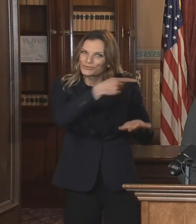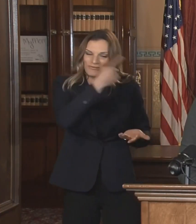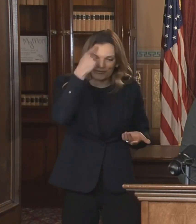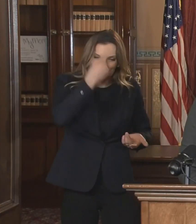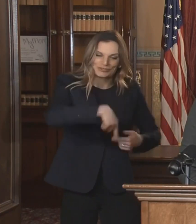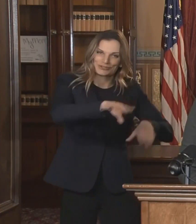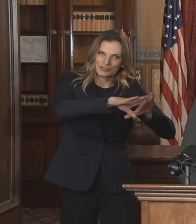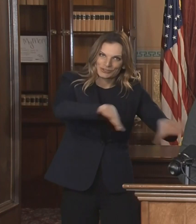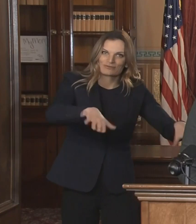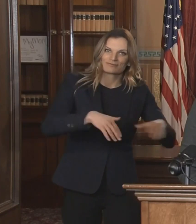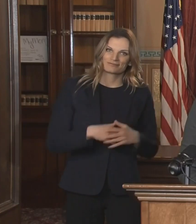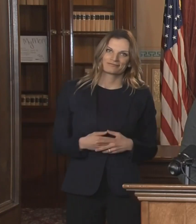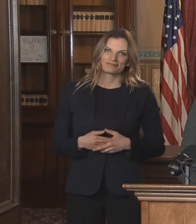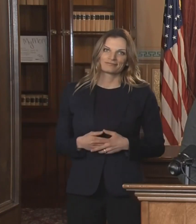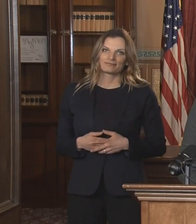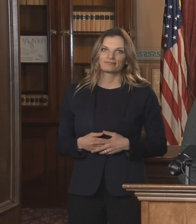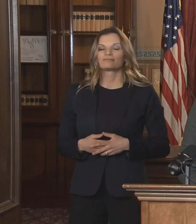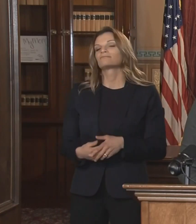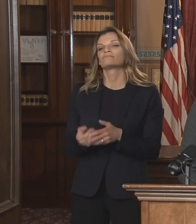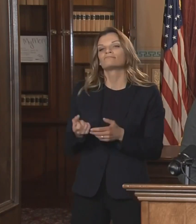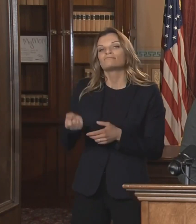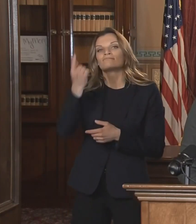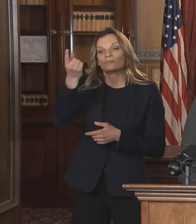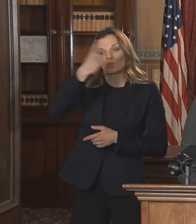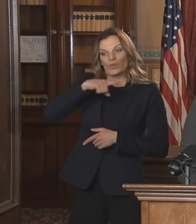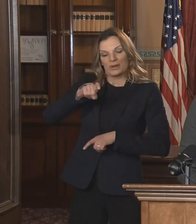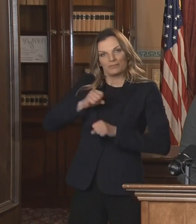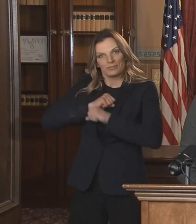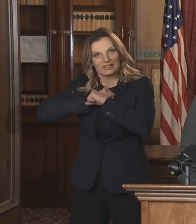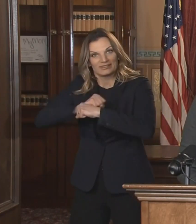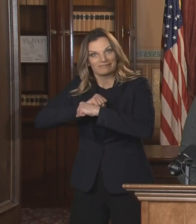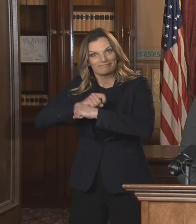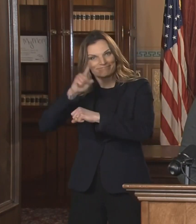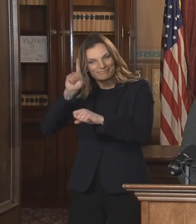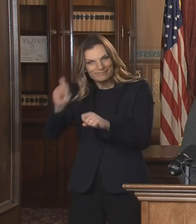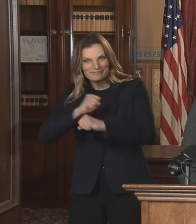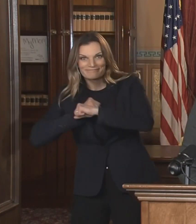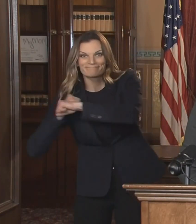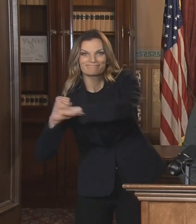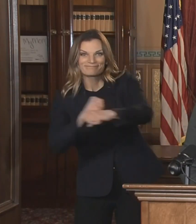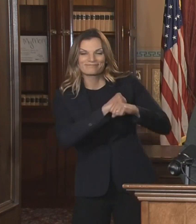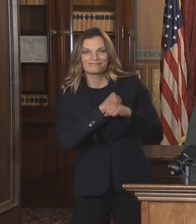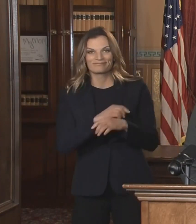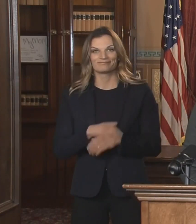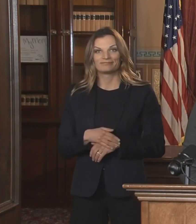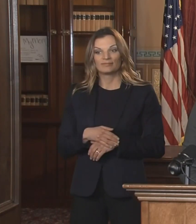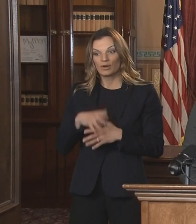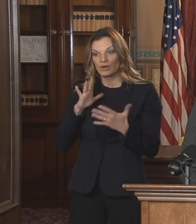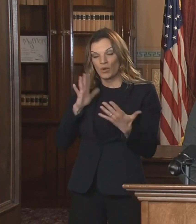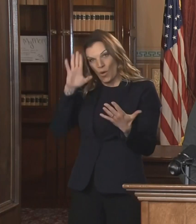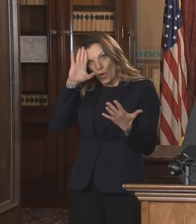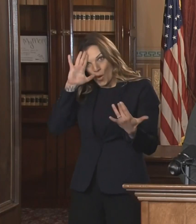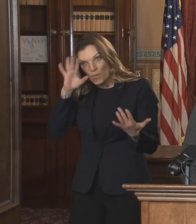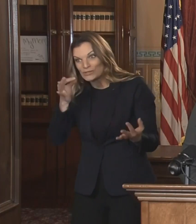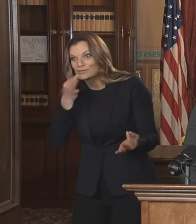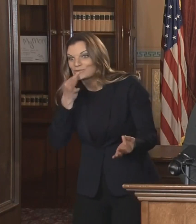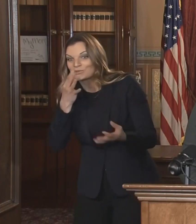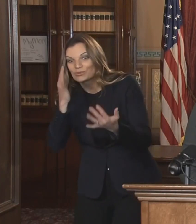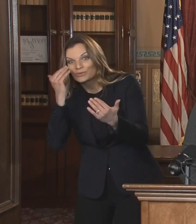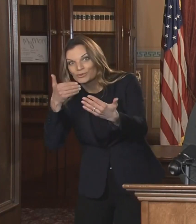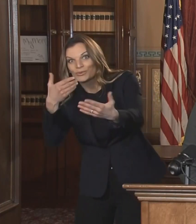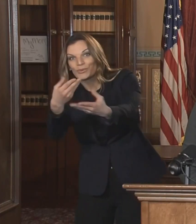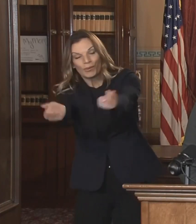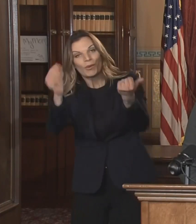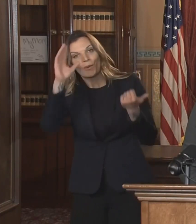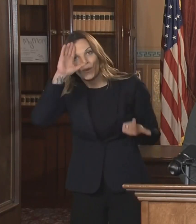that we all work together to protect the people that we serve. We cannot wait to get it done. Yesterday,